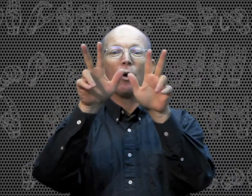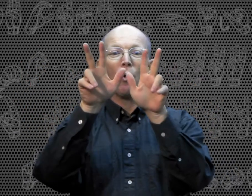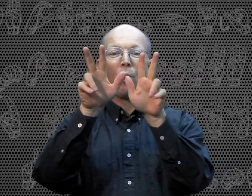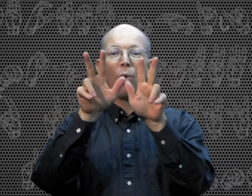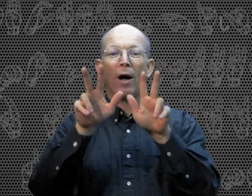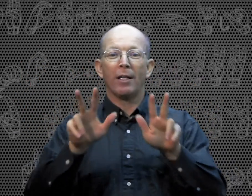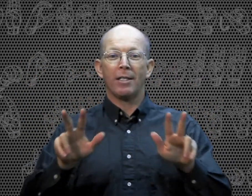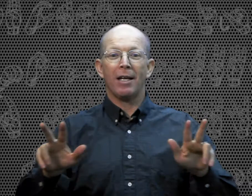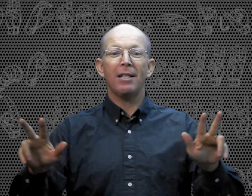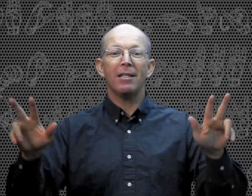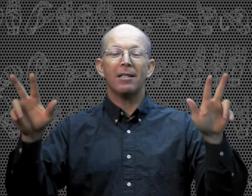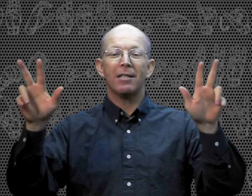Kwanzaa.